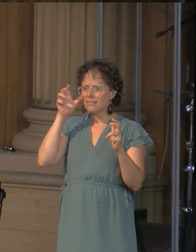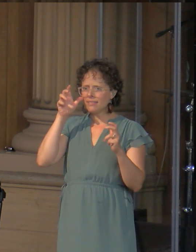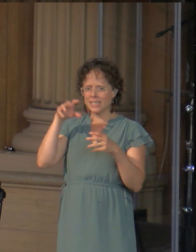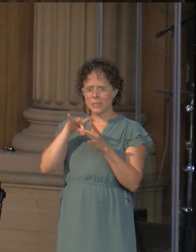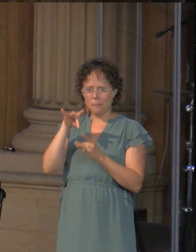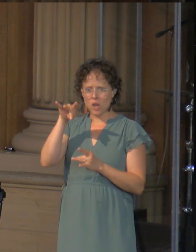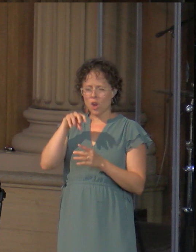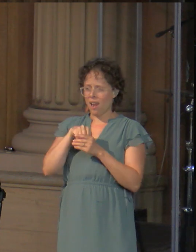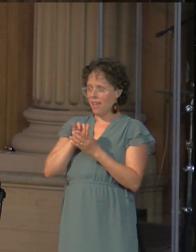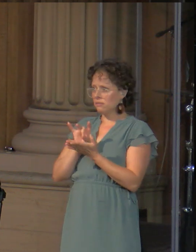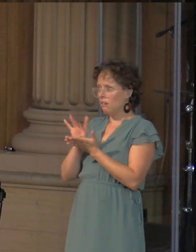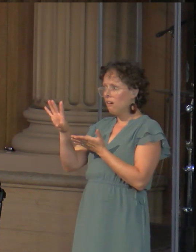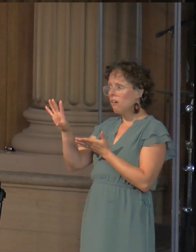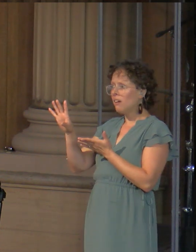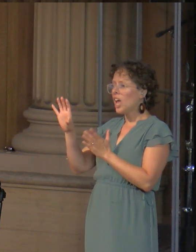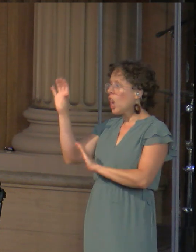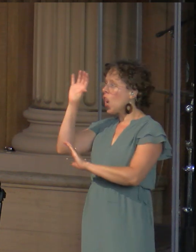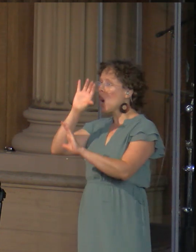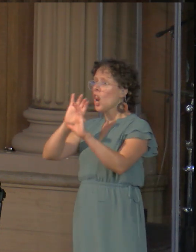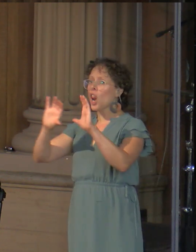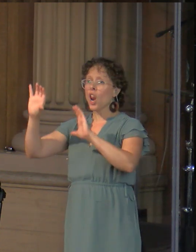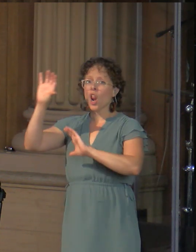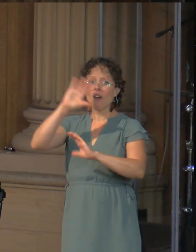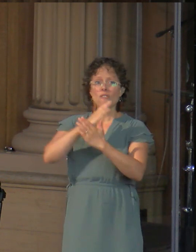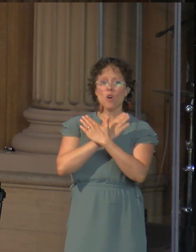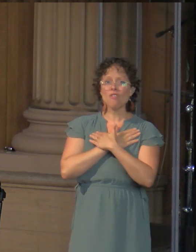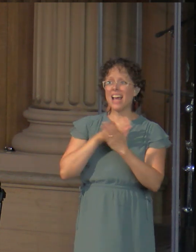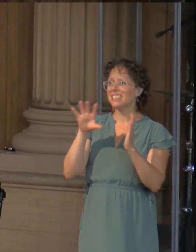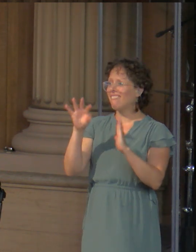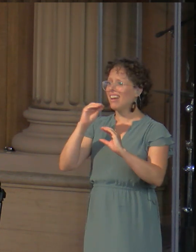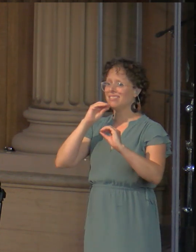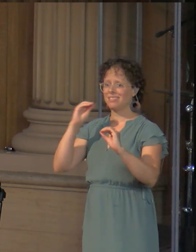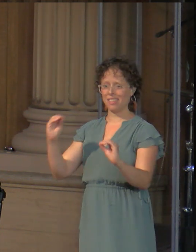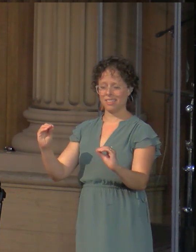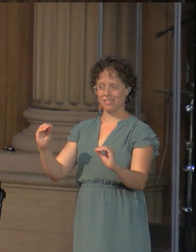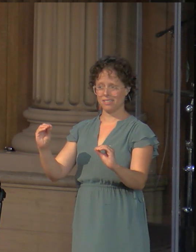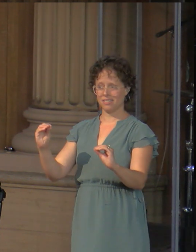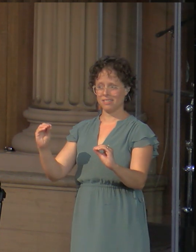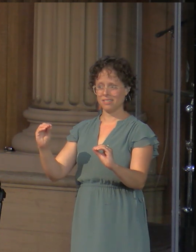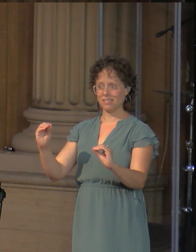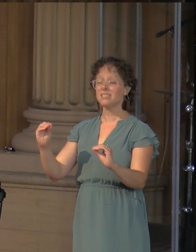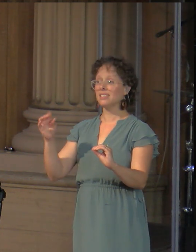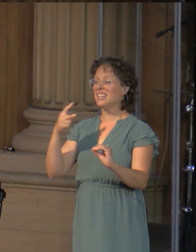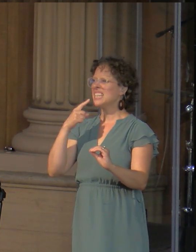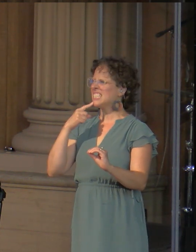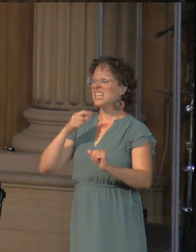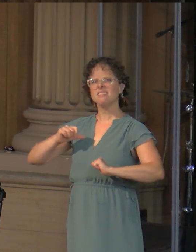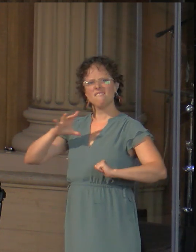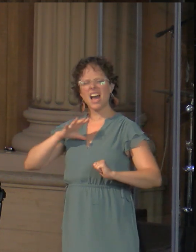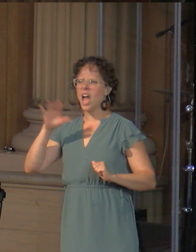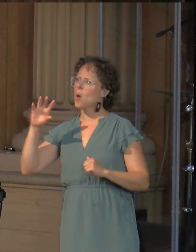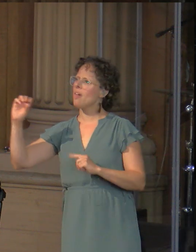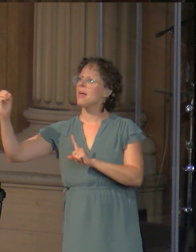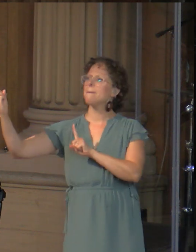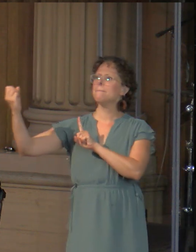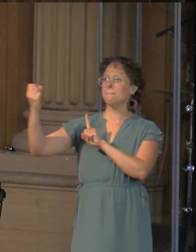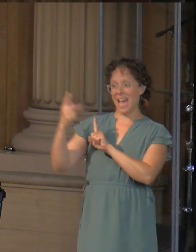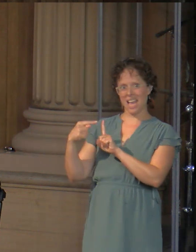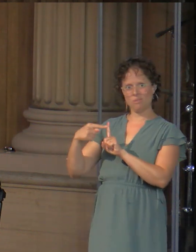waterless places seeking rest, but finds none. Then it says, I'll return to my house from which I came. And when it comes, it finds the house